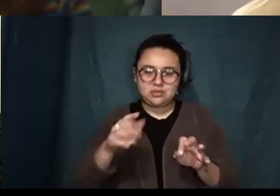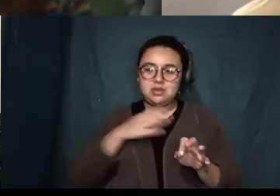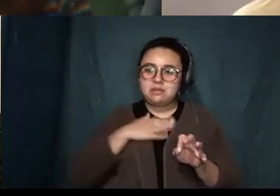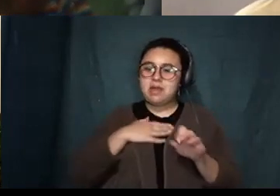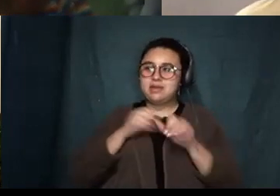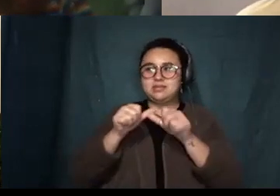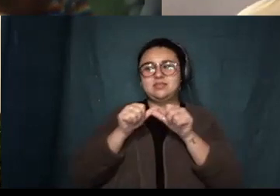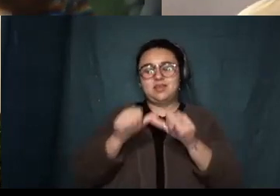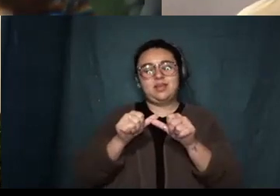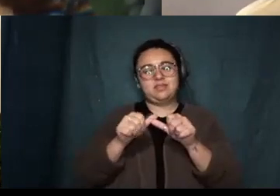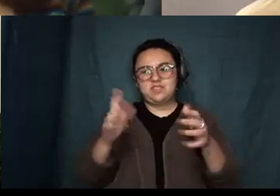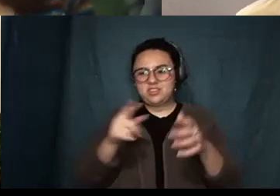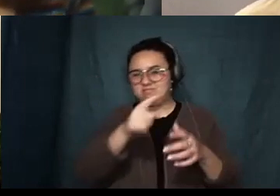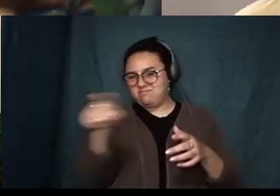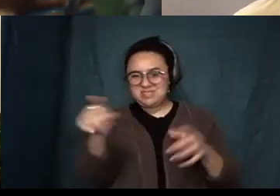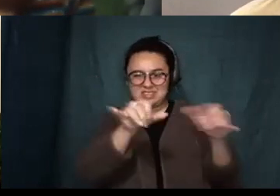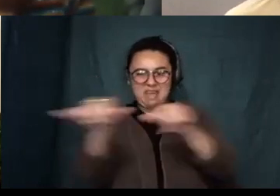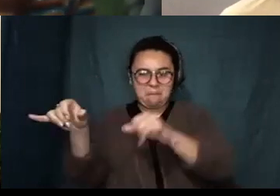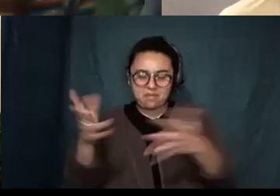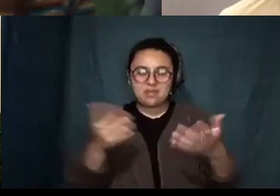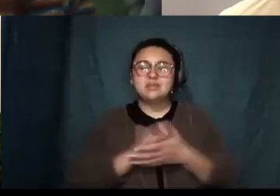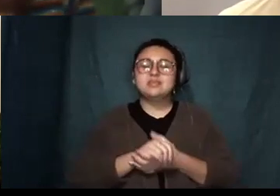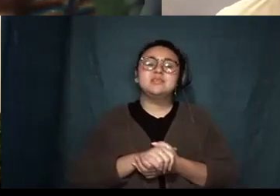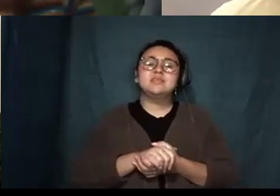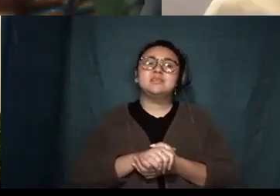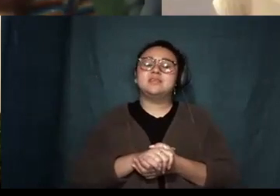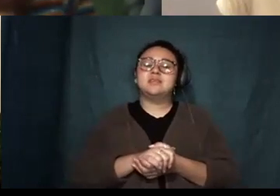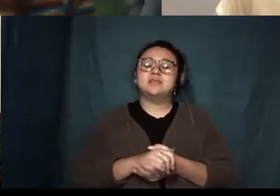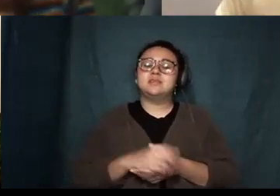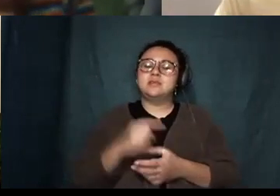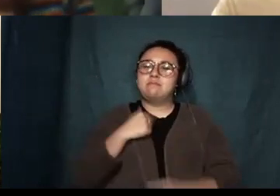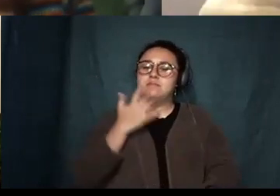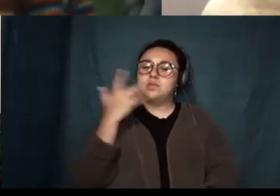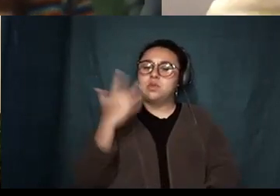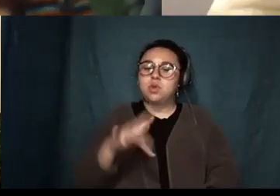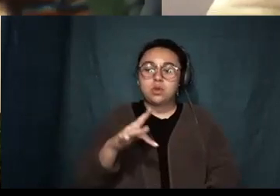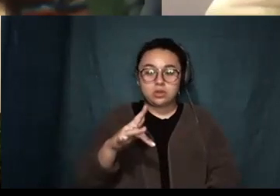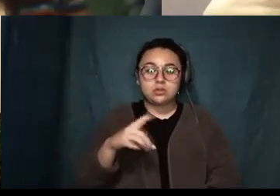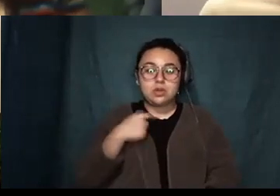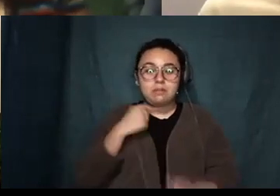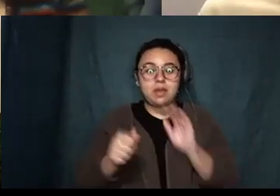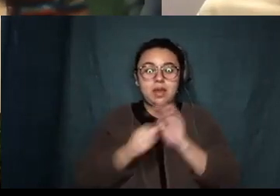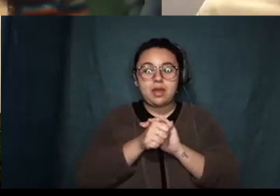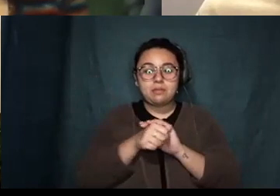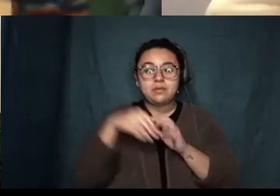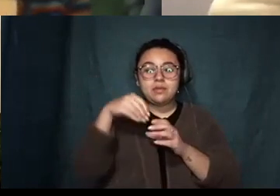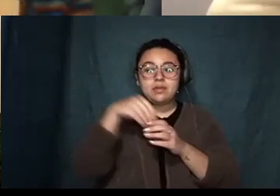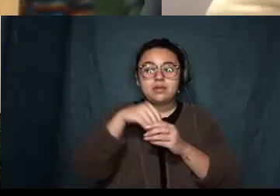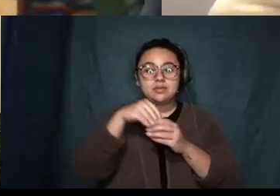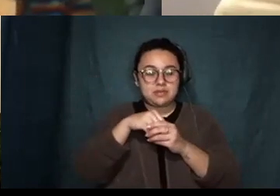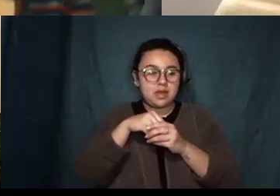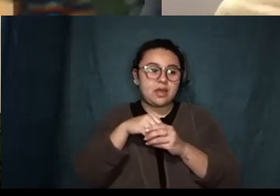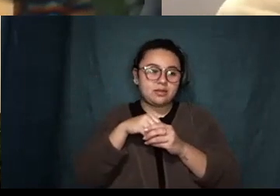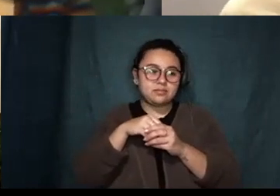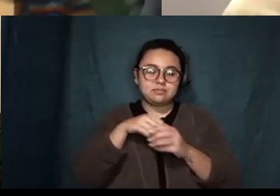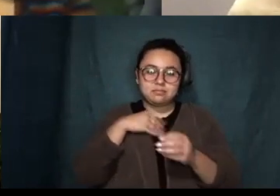um uh I have the great fortune of being able to hide inside my students' brains instead of my